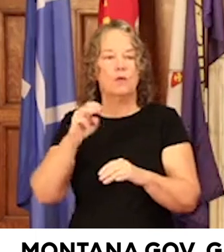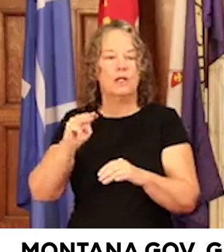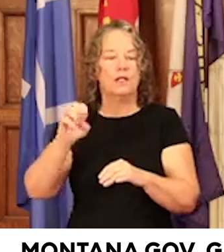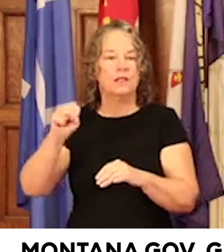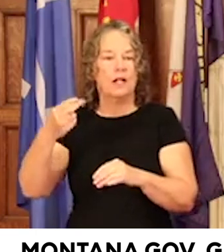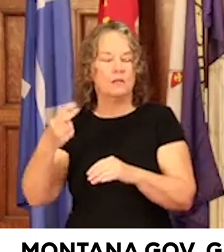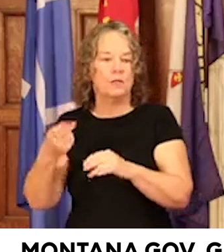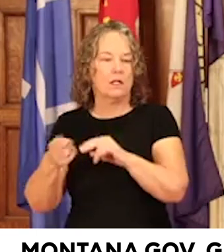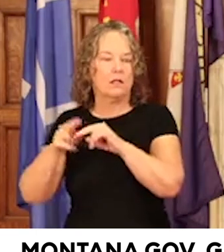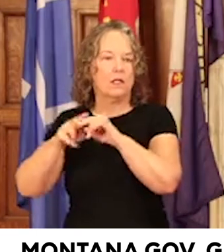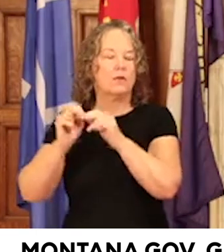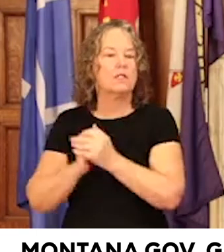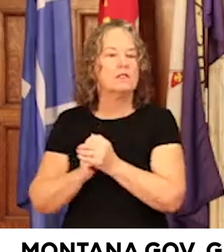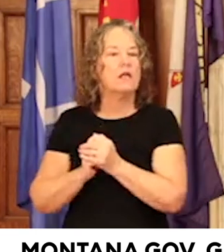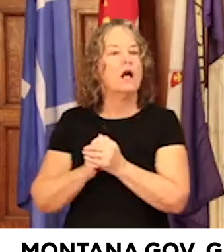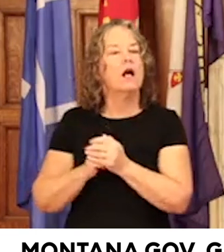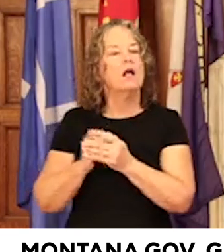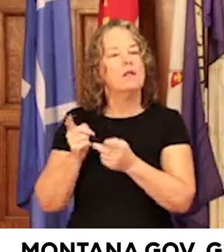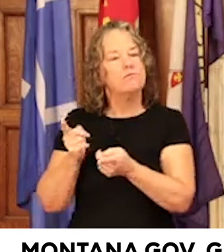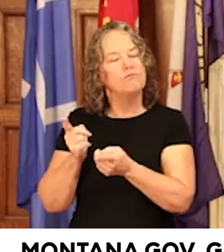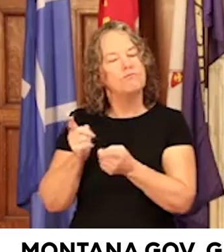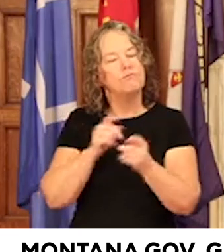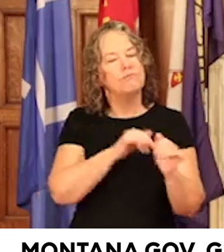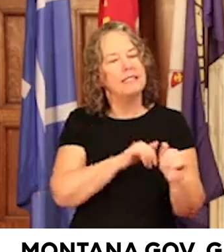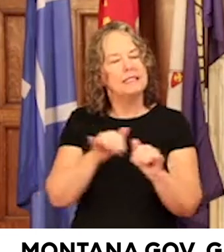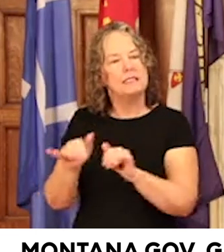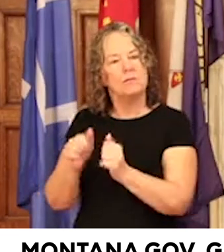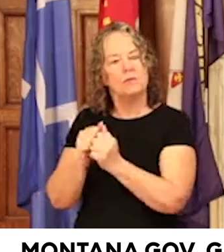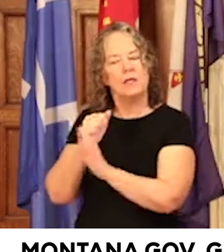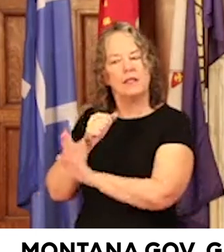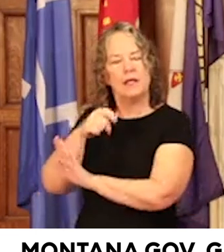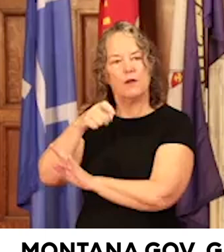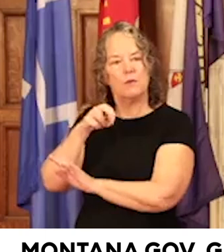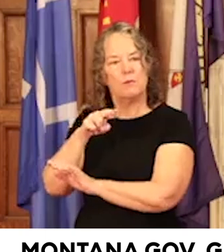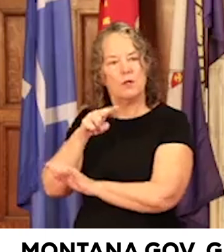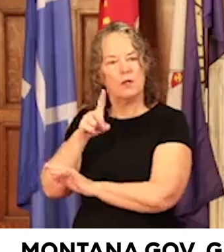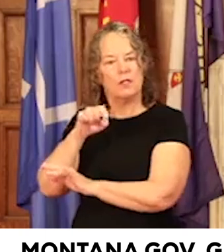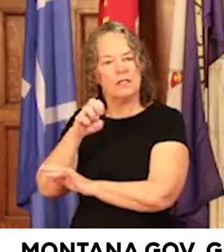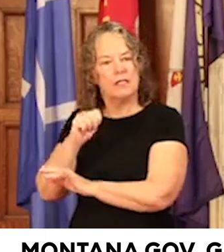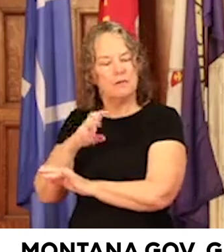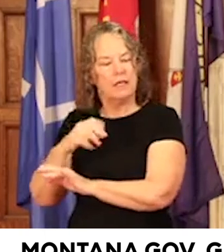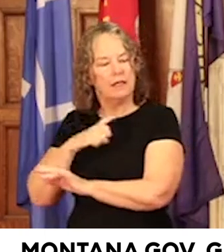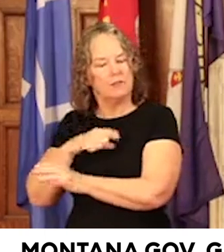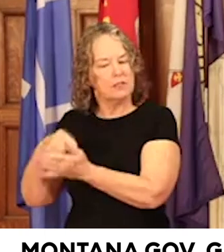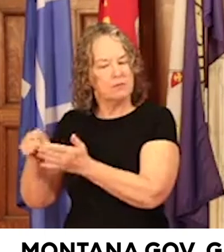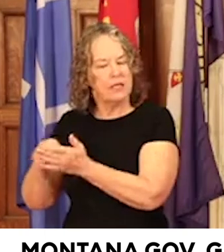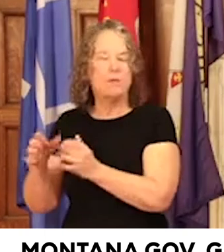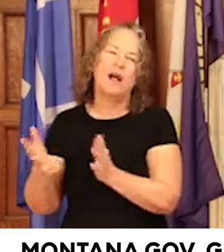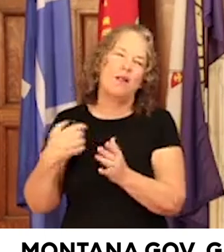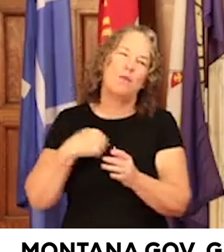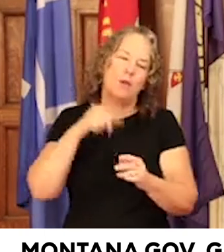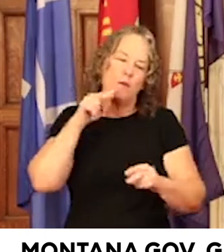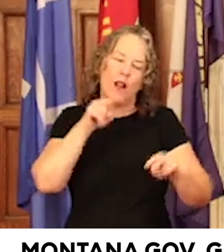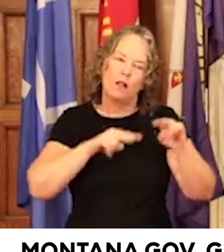wondering if you feel like what the legislature is doing is sort of similar to that on their side, or if you have concerns about some of the things you've seen there? Well, we'll look at each bill as